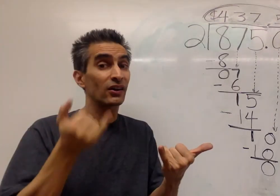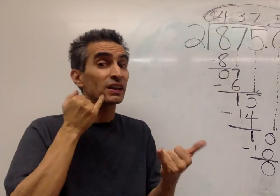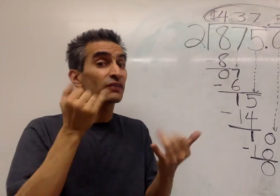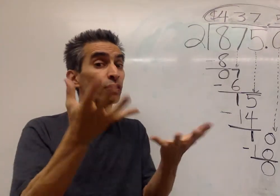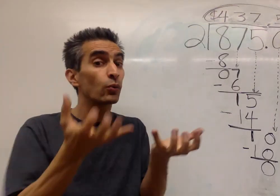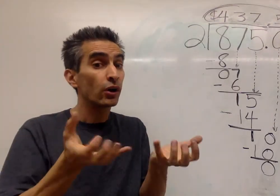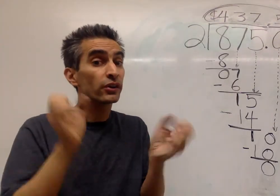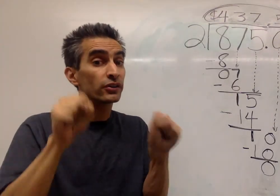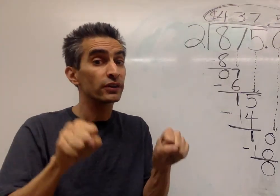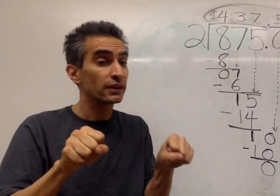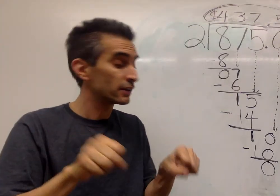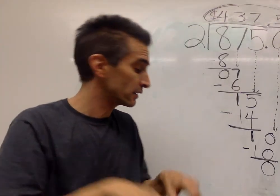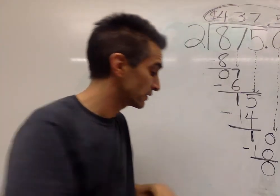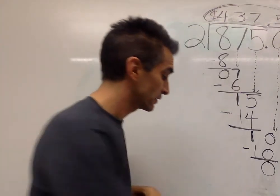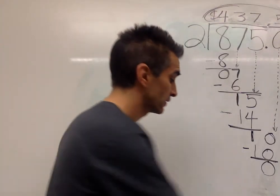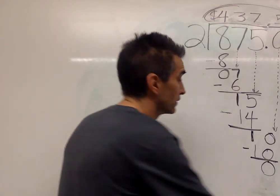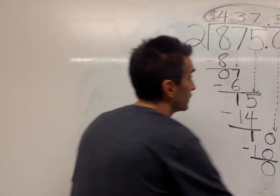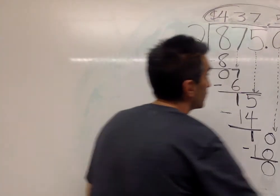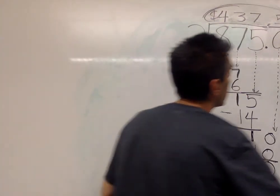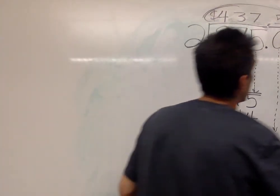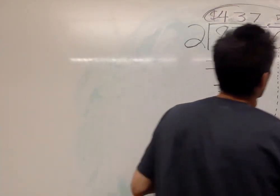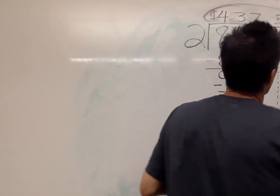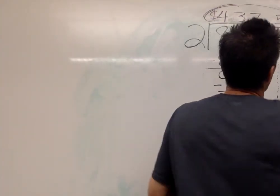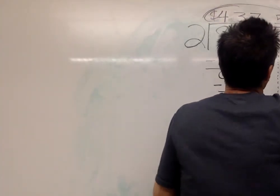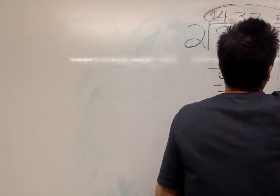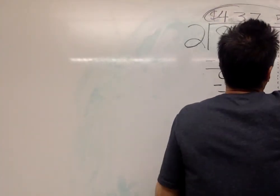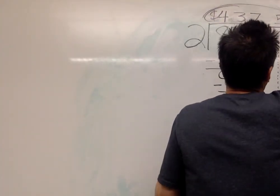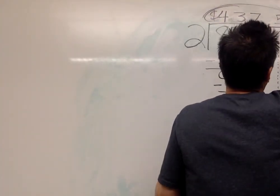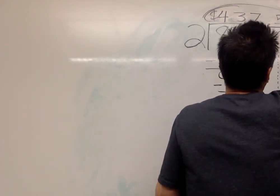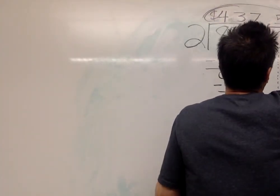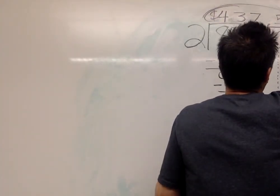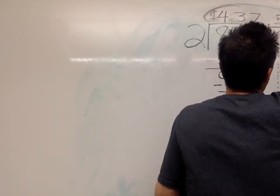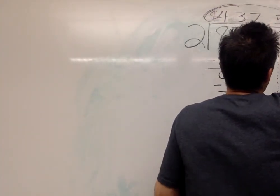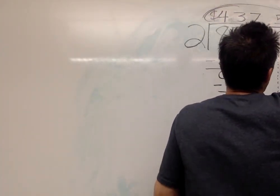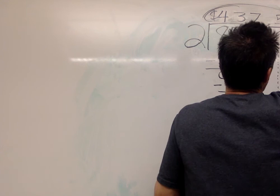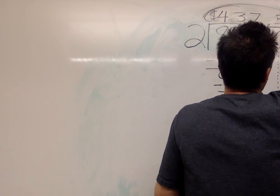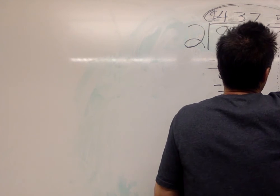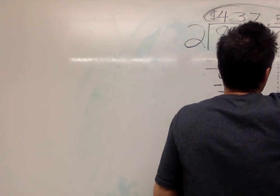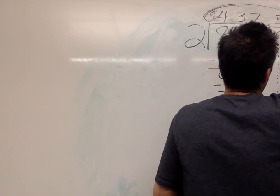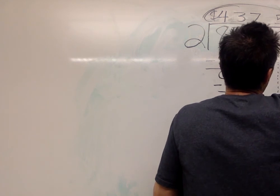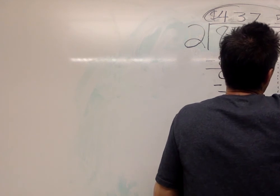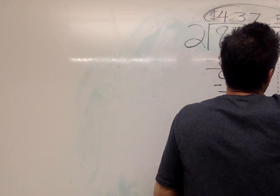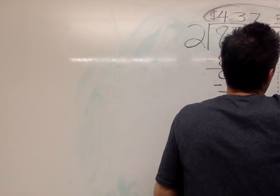Now, if you want, of course, you can put a zero in here.